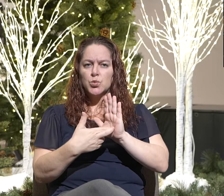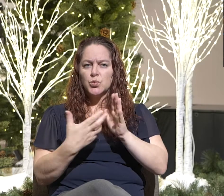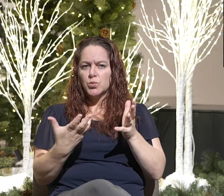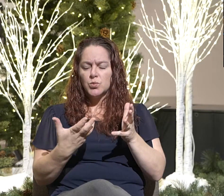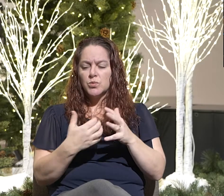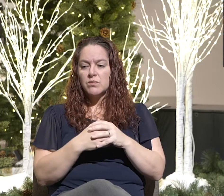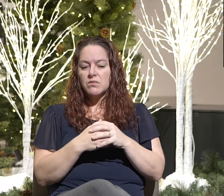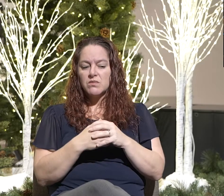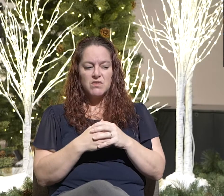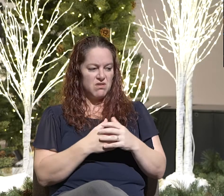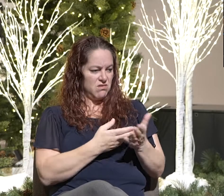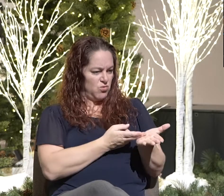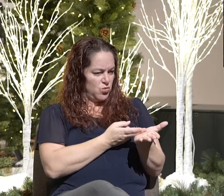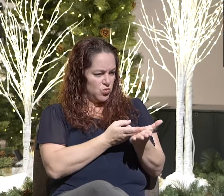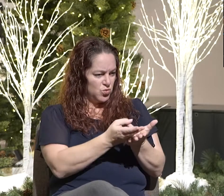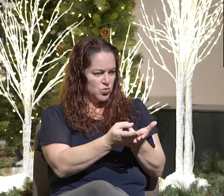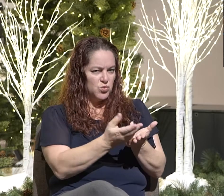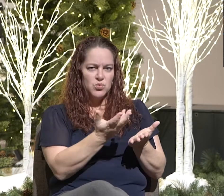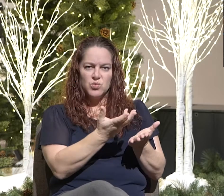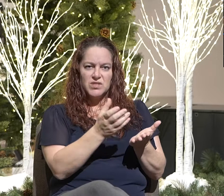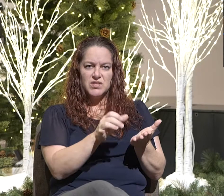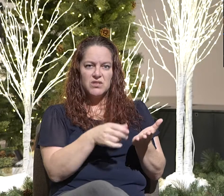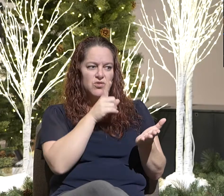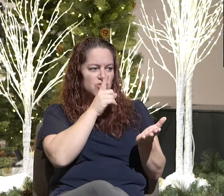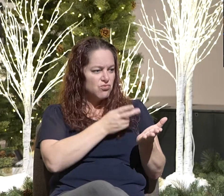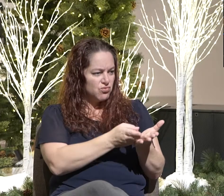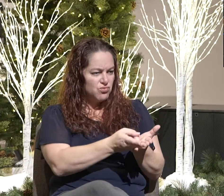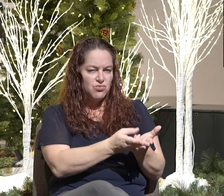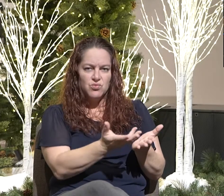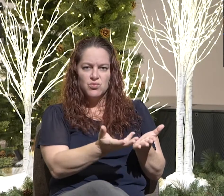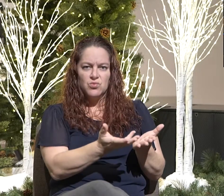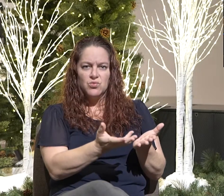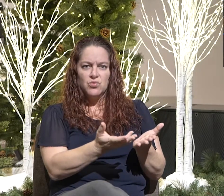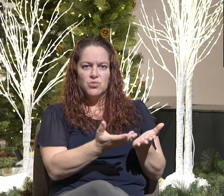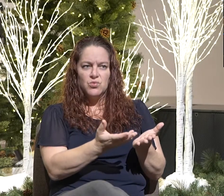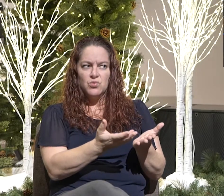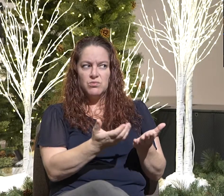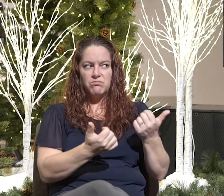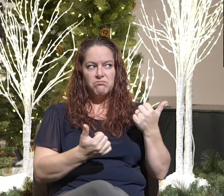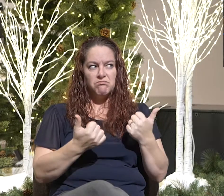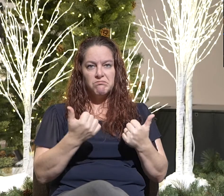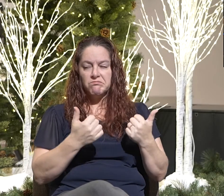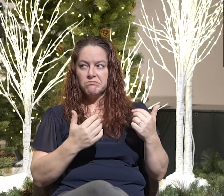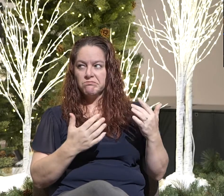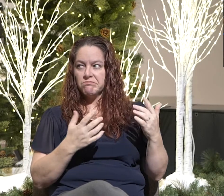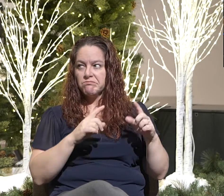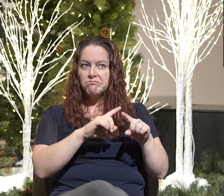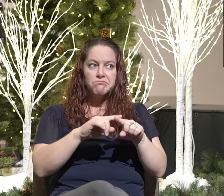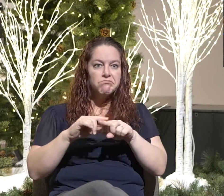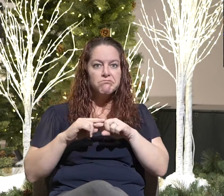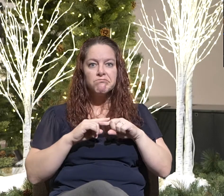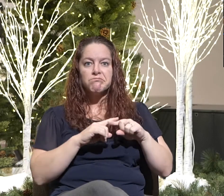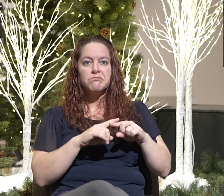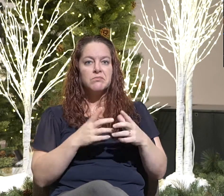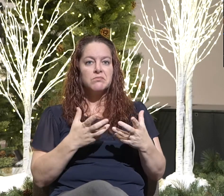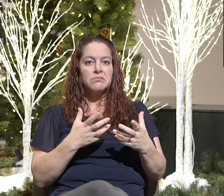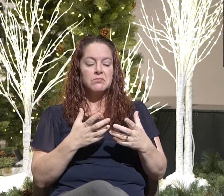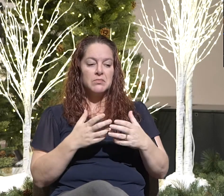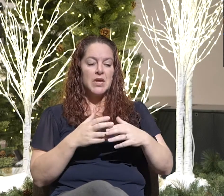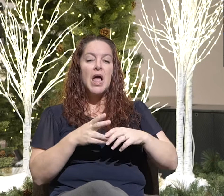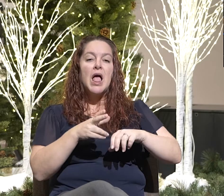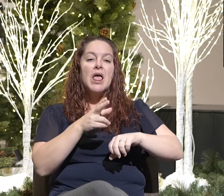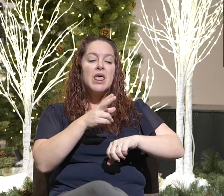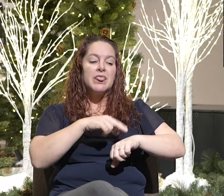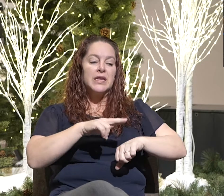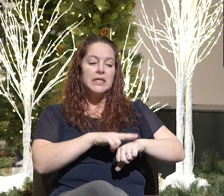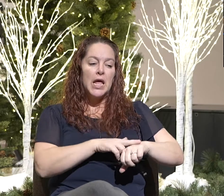What is true is the next one. What is true? This is the nature of truth and